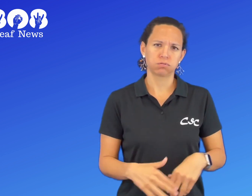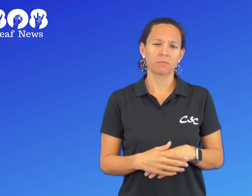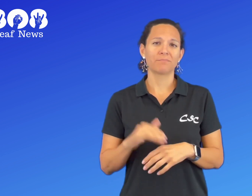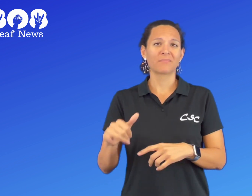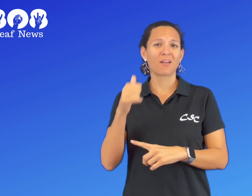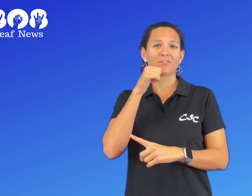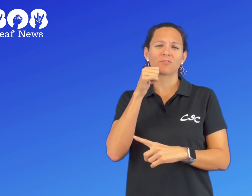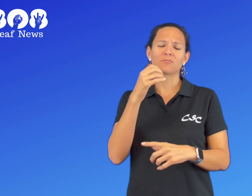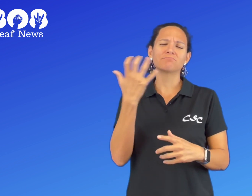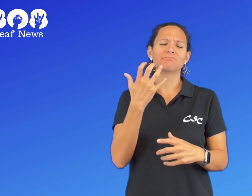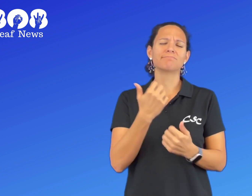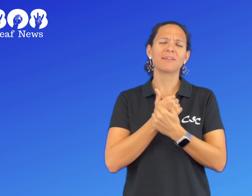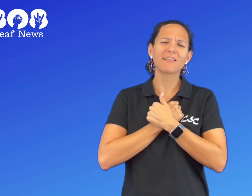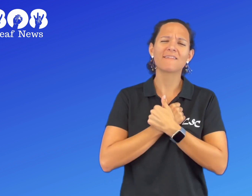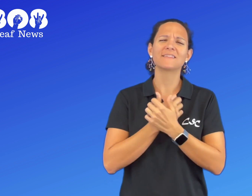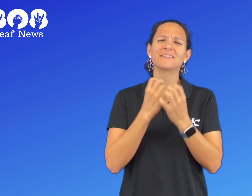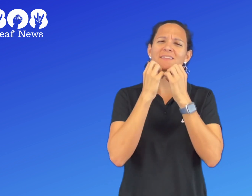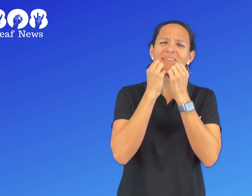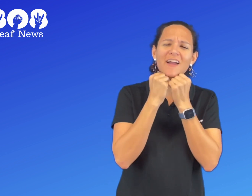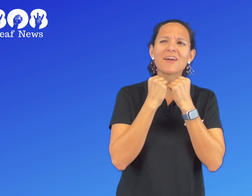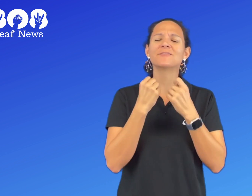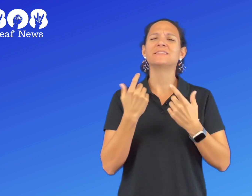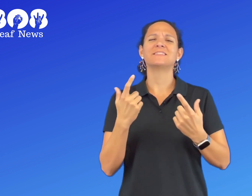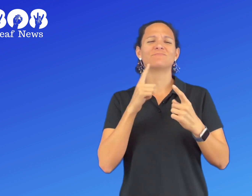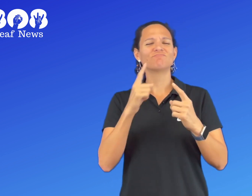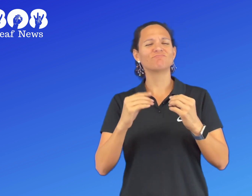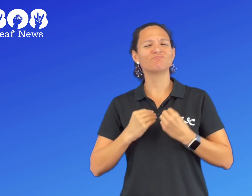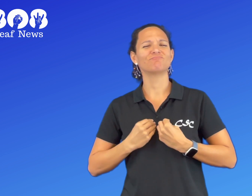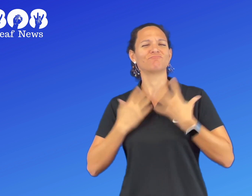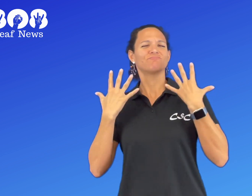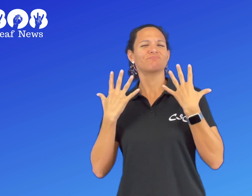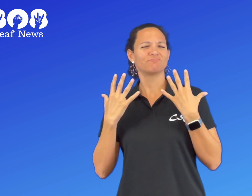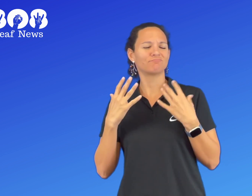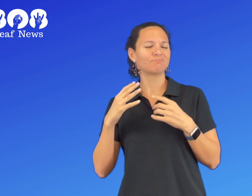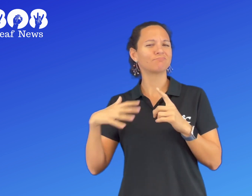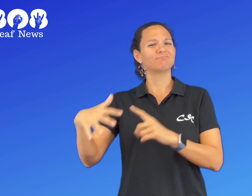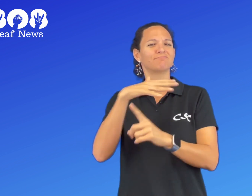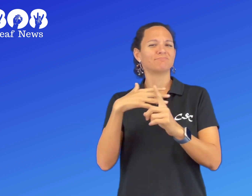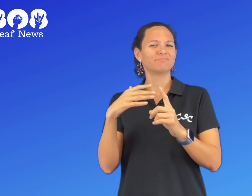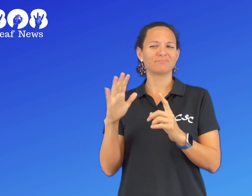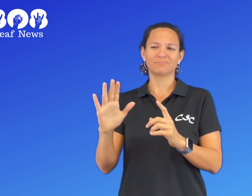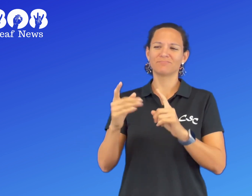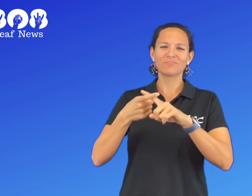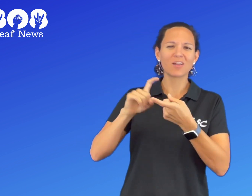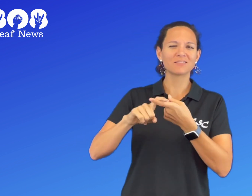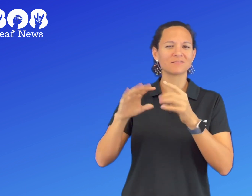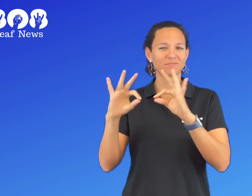Sarah was always full of love, light, and life to all those around her, friends